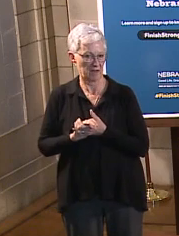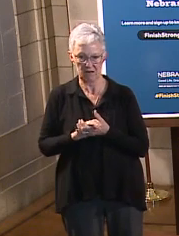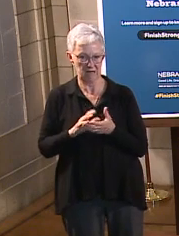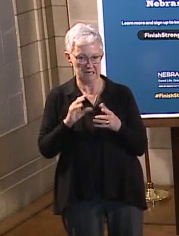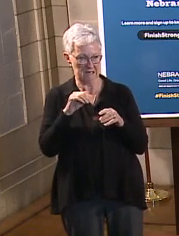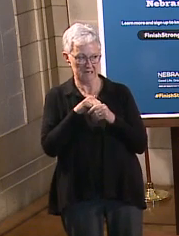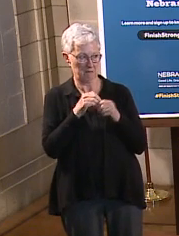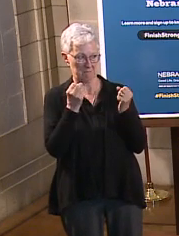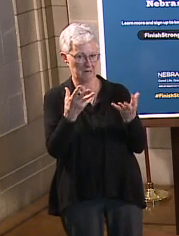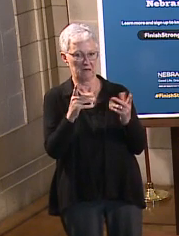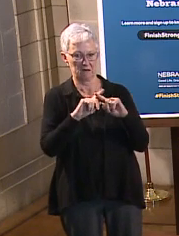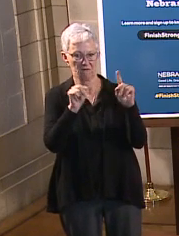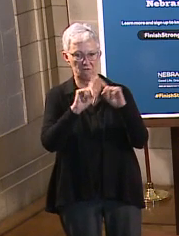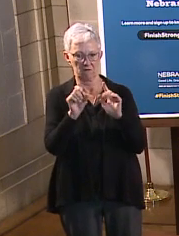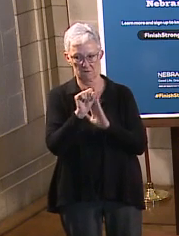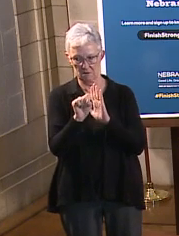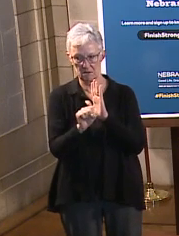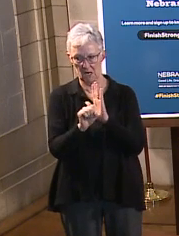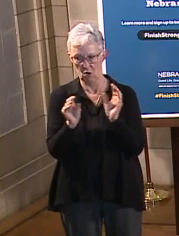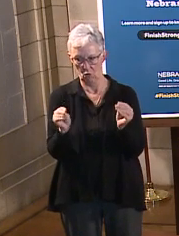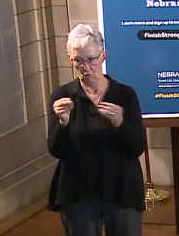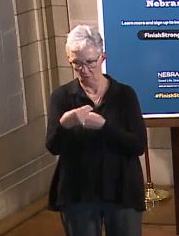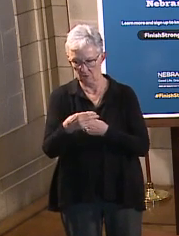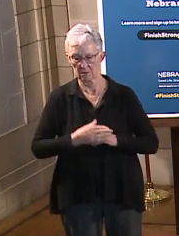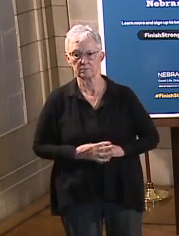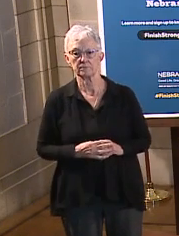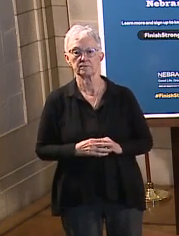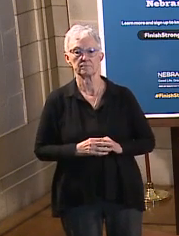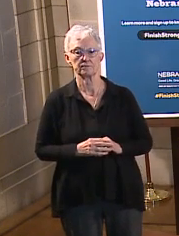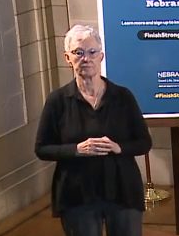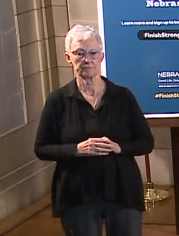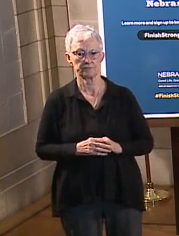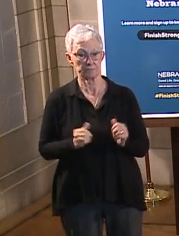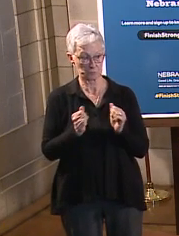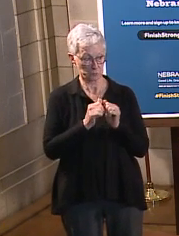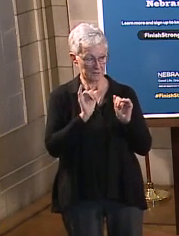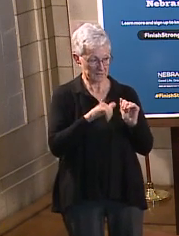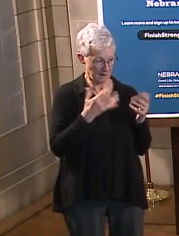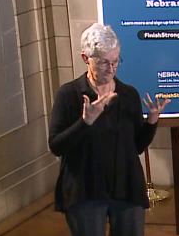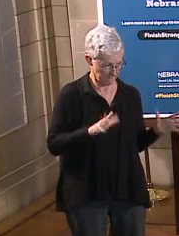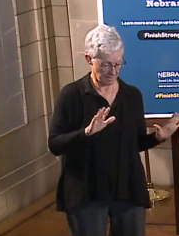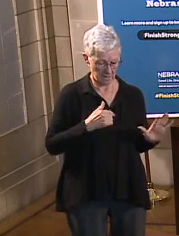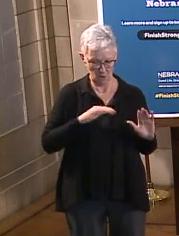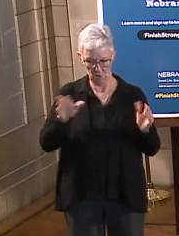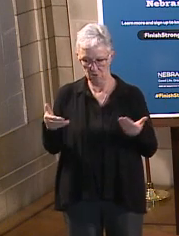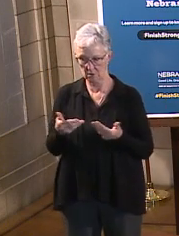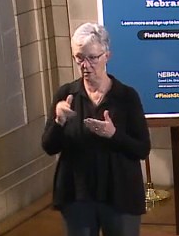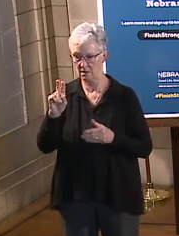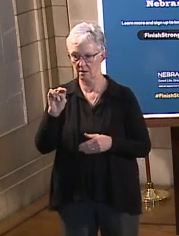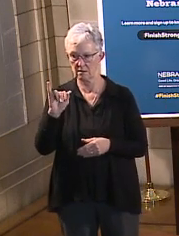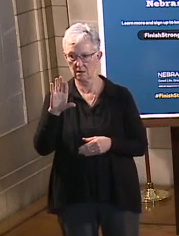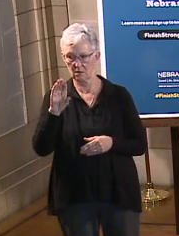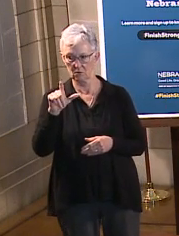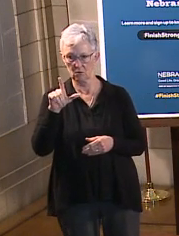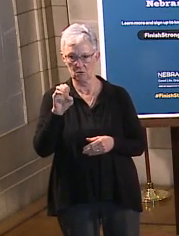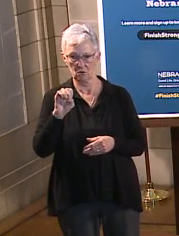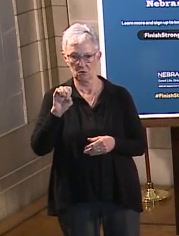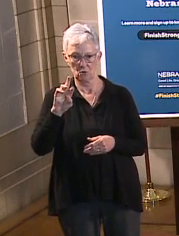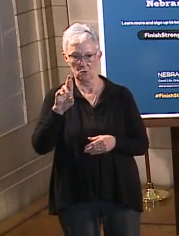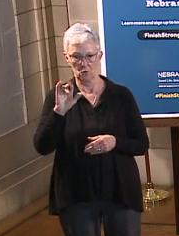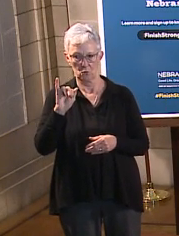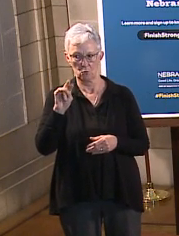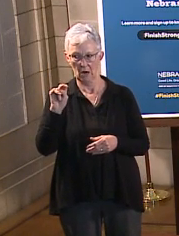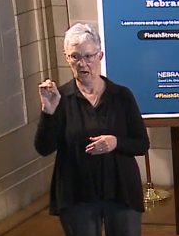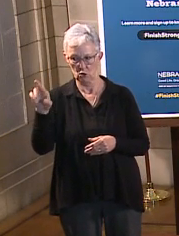operations. With that, I'd like to introduce Nicole Reiner, our chief strategy officer with the Department